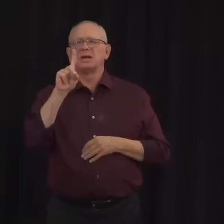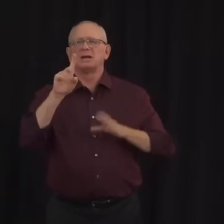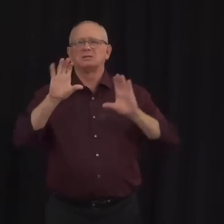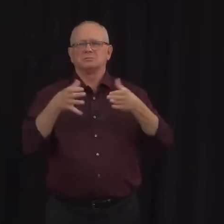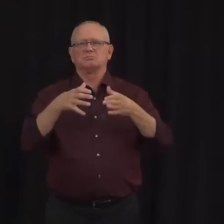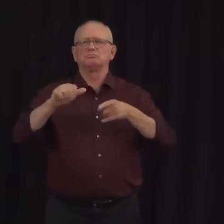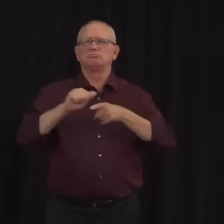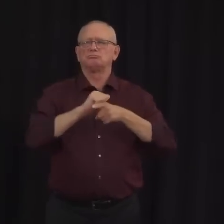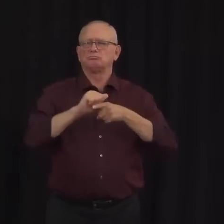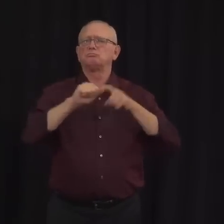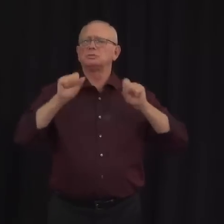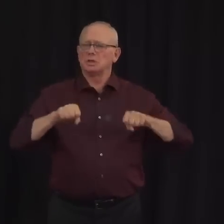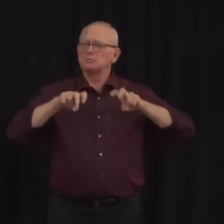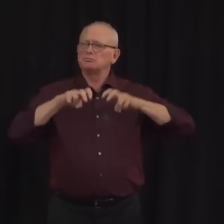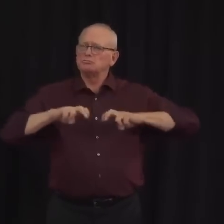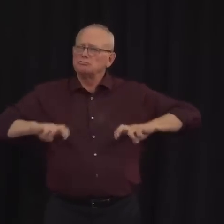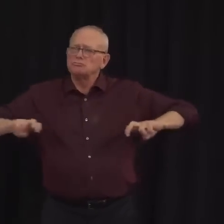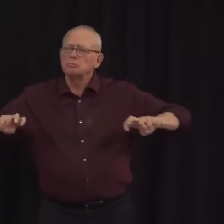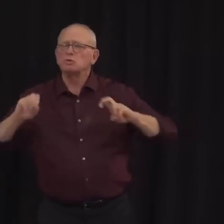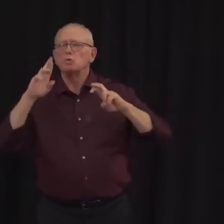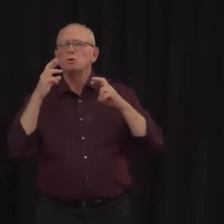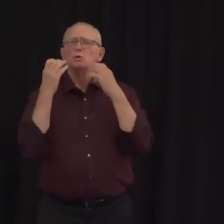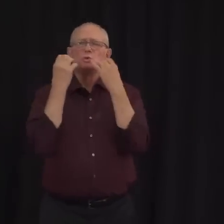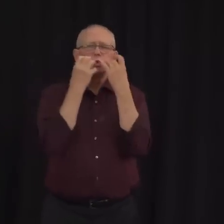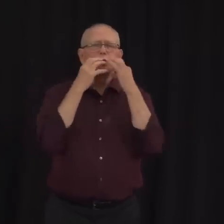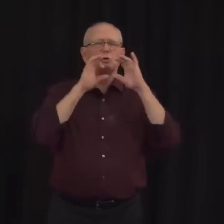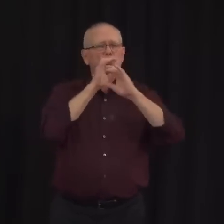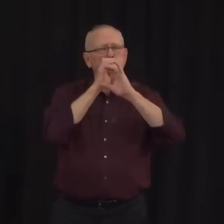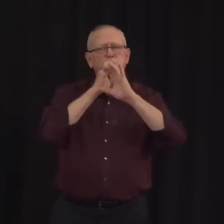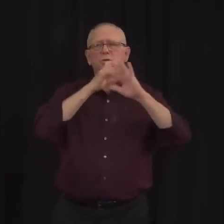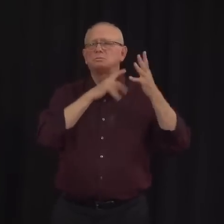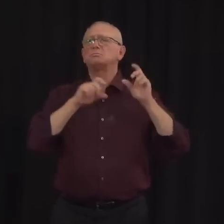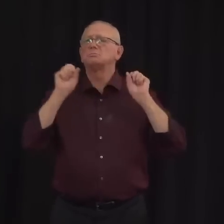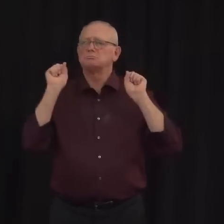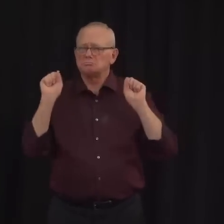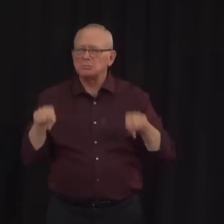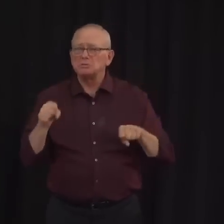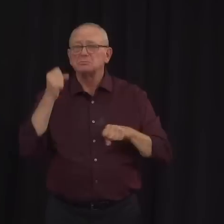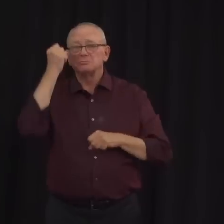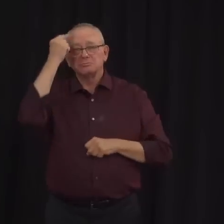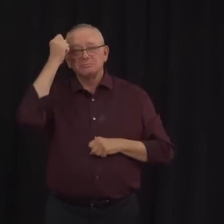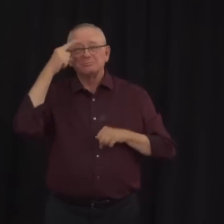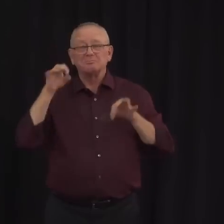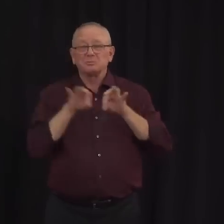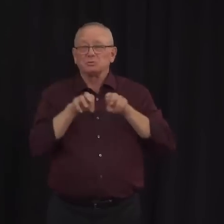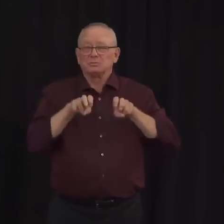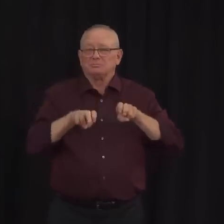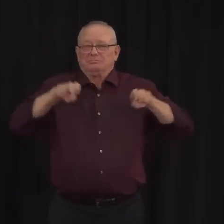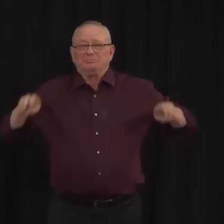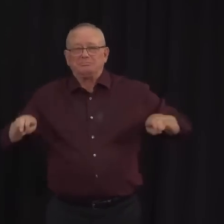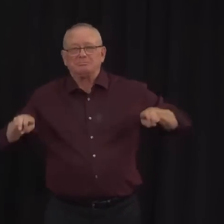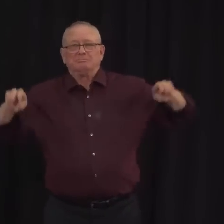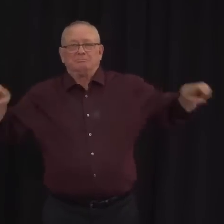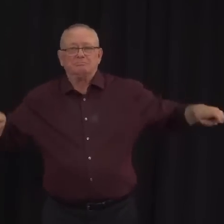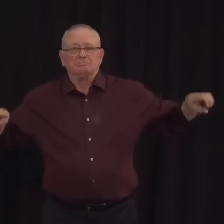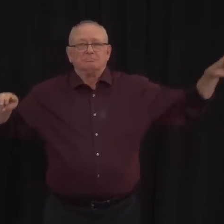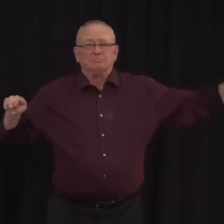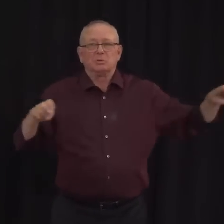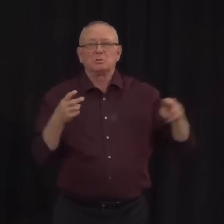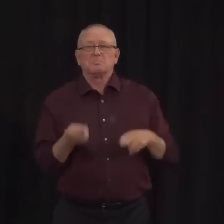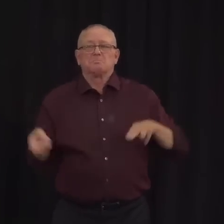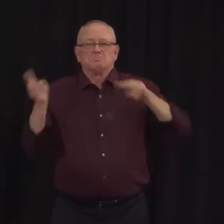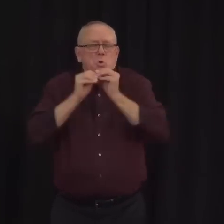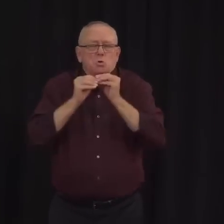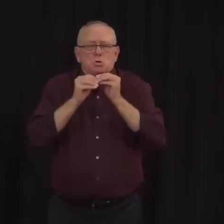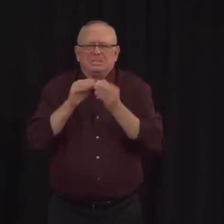occur, provided distancing, enhanced cleaning and other precautions are implemented. Choirs may begin